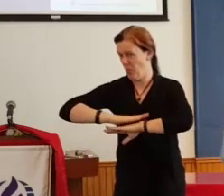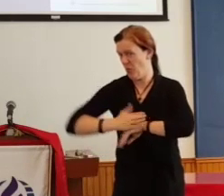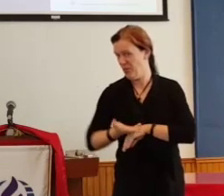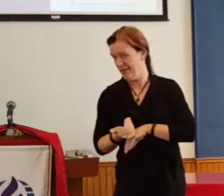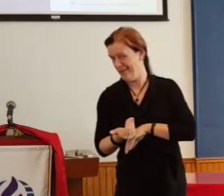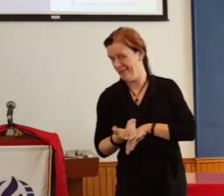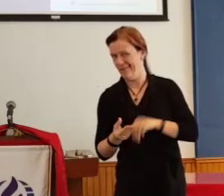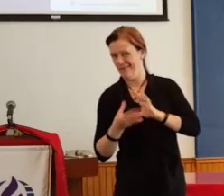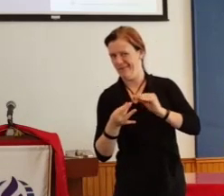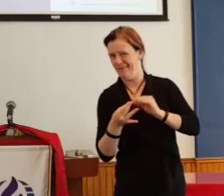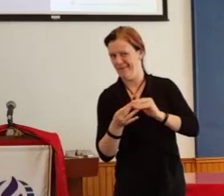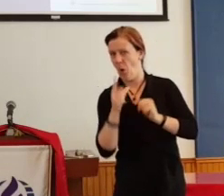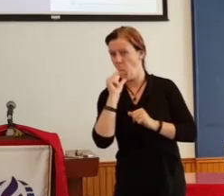we are with people who come by.